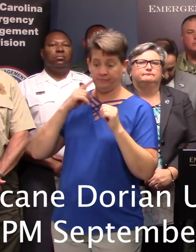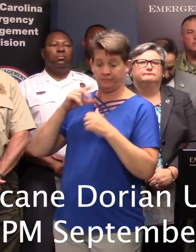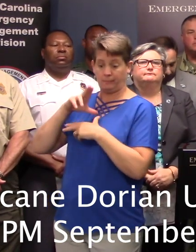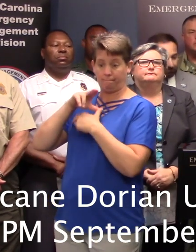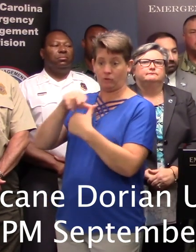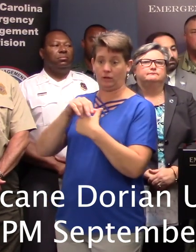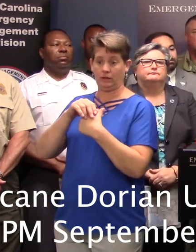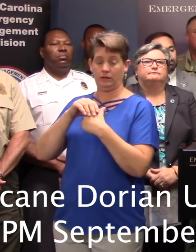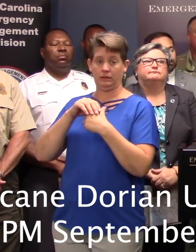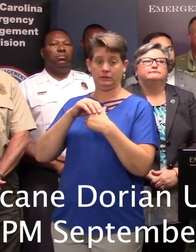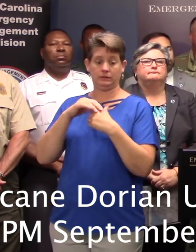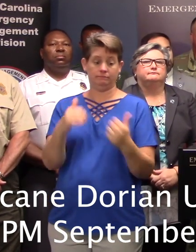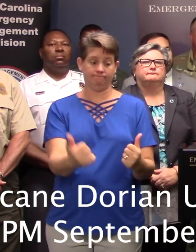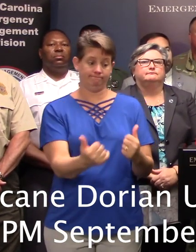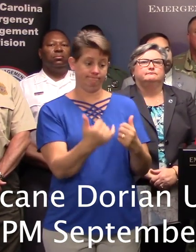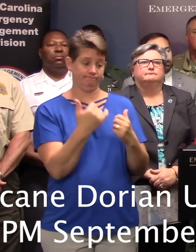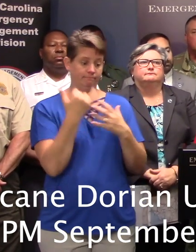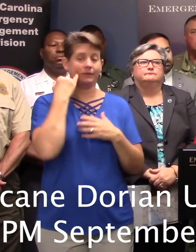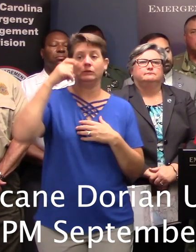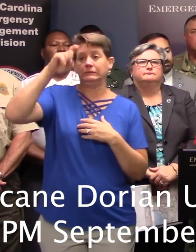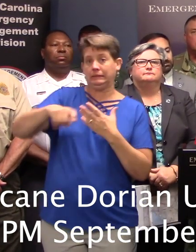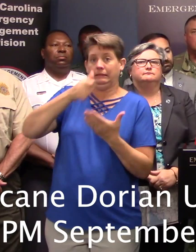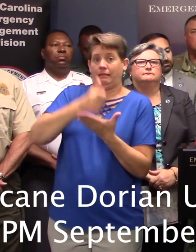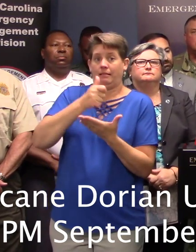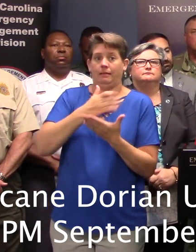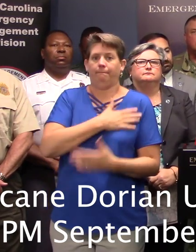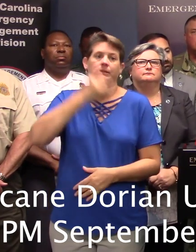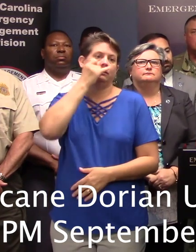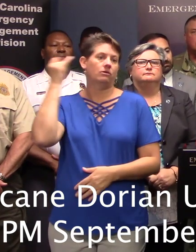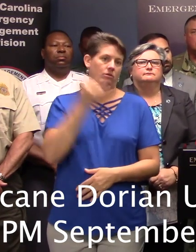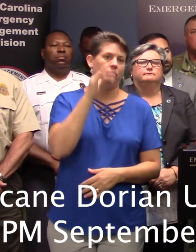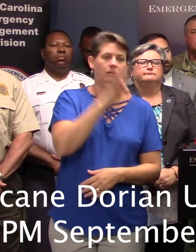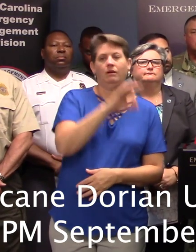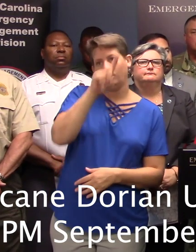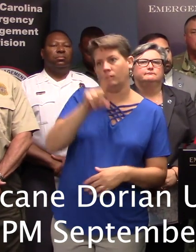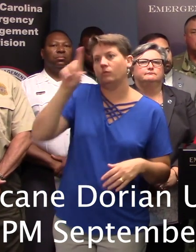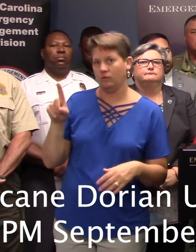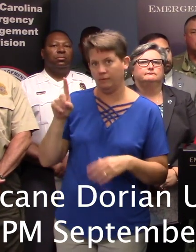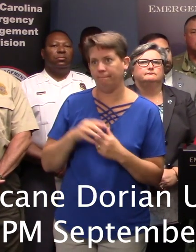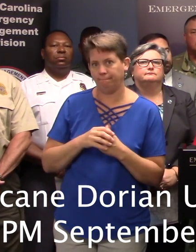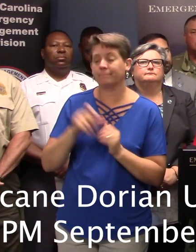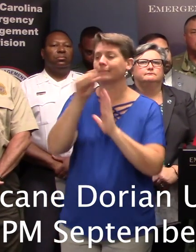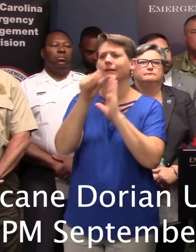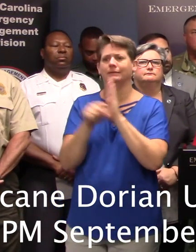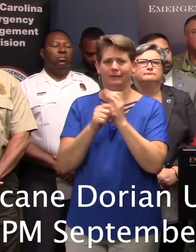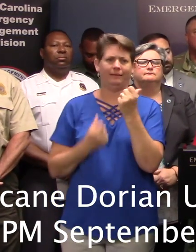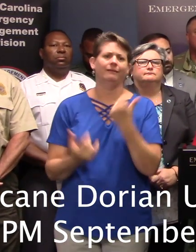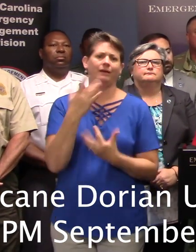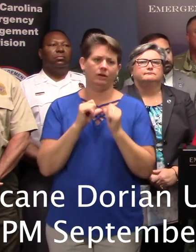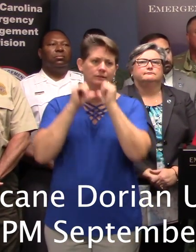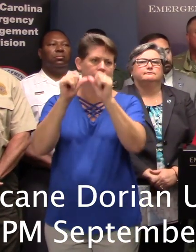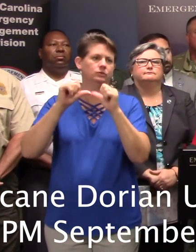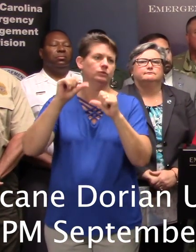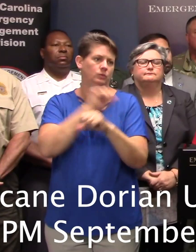if you find yourself in need of assistance, please call 9-1-1. State Fire continues to work with